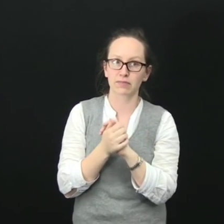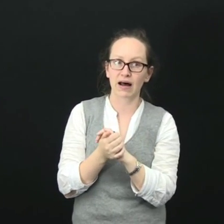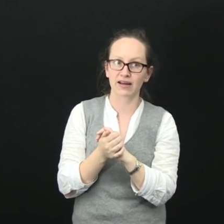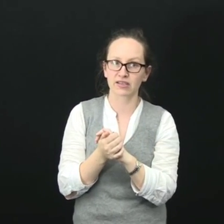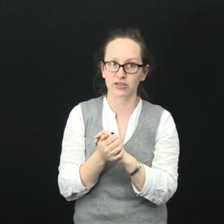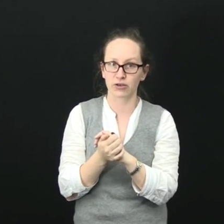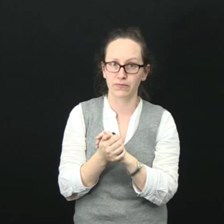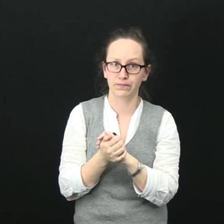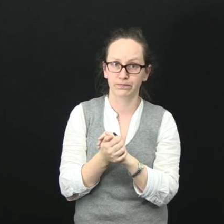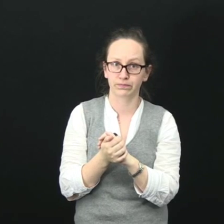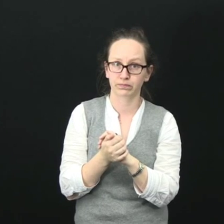passes you.